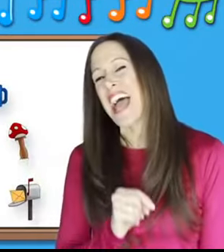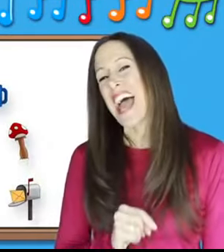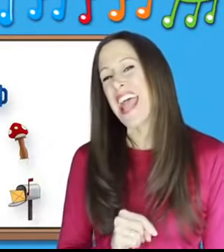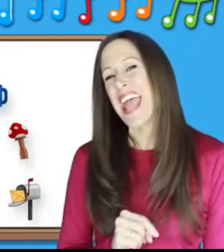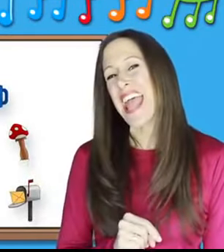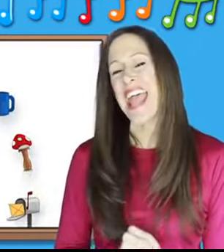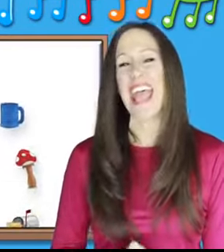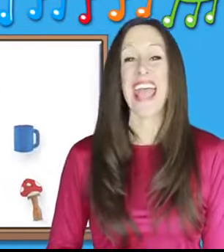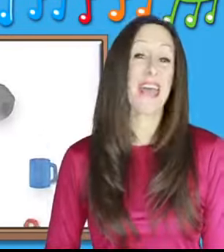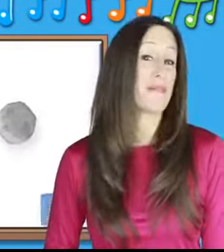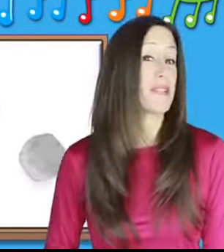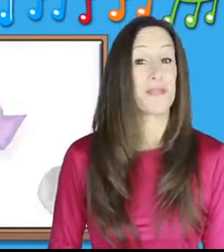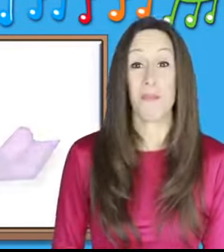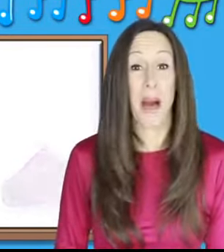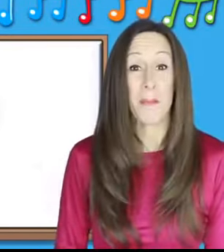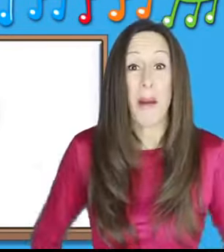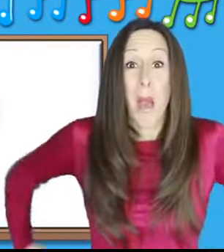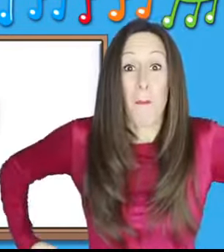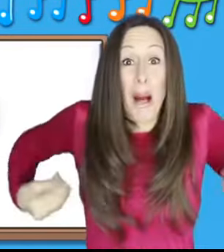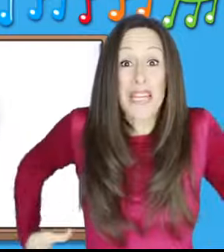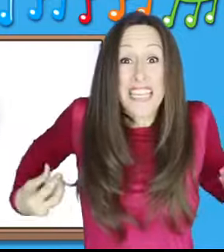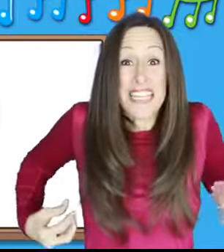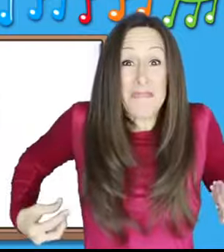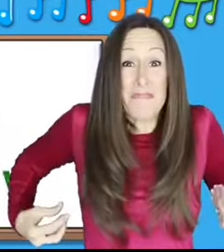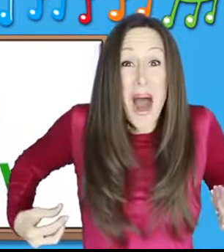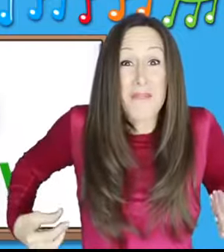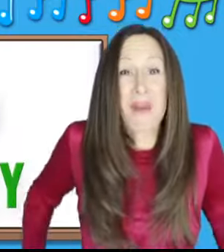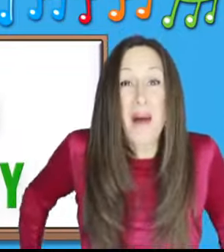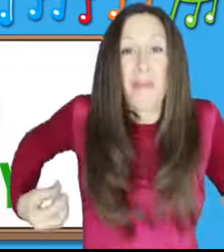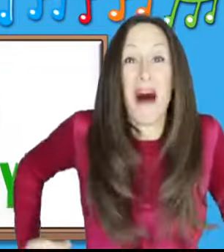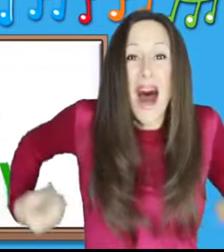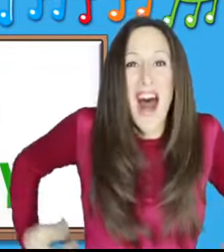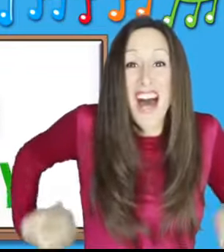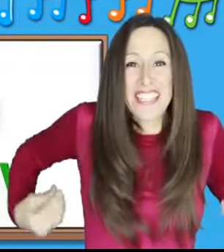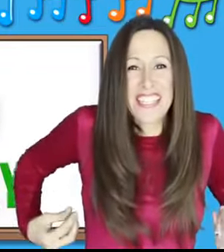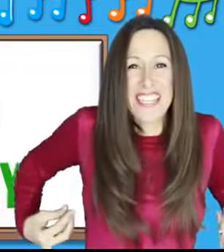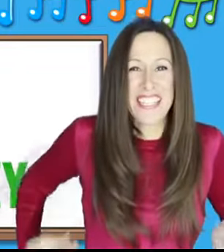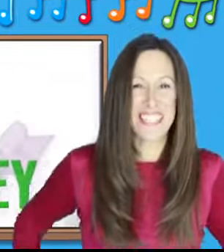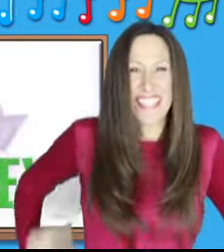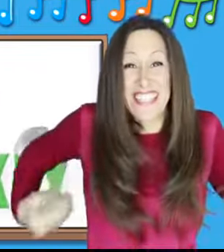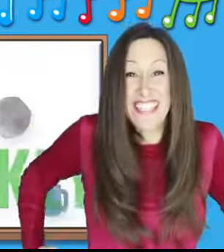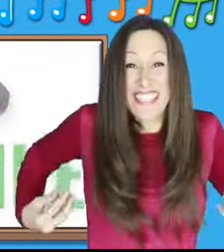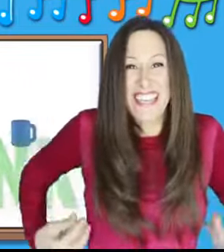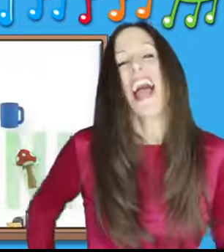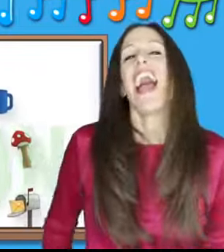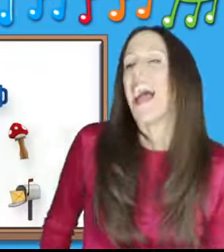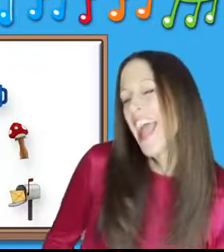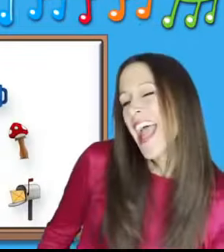M is for m-m-monkey m-m-m-onkey M